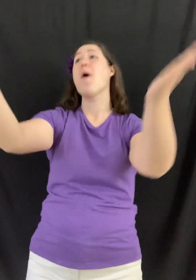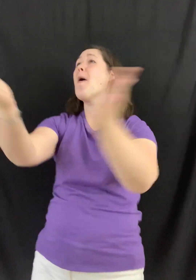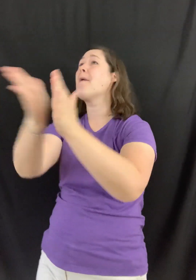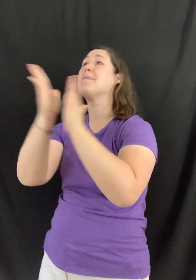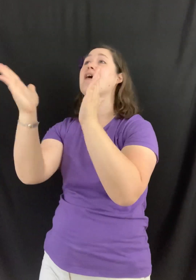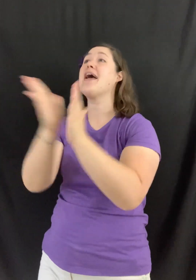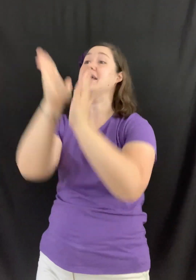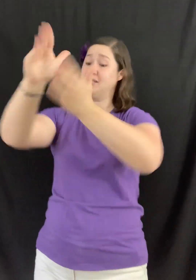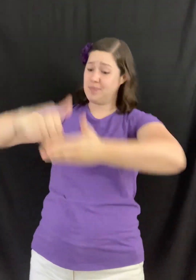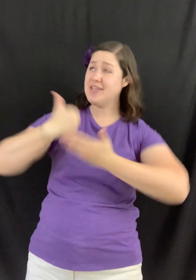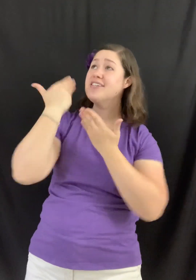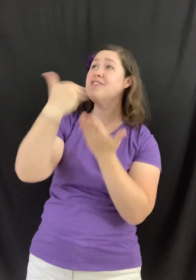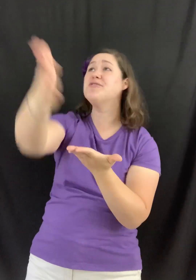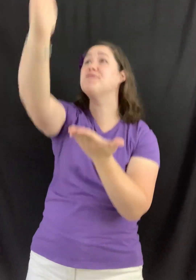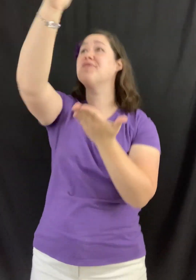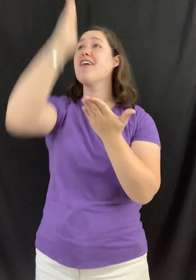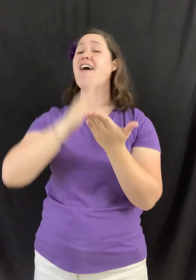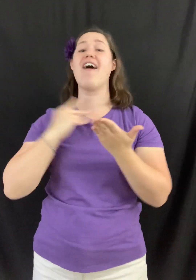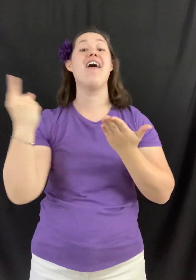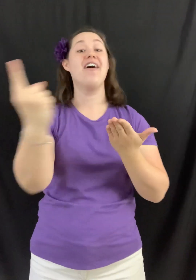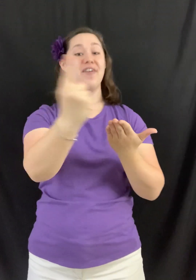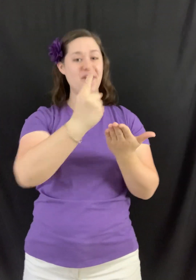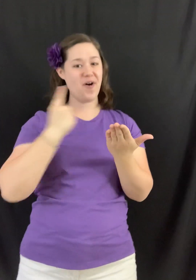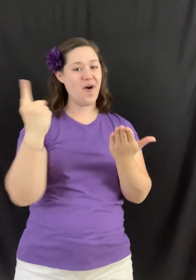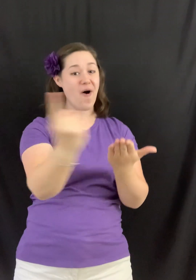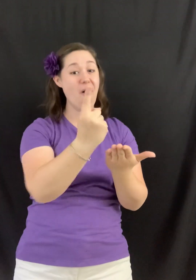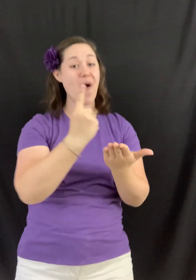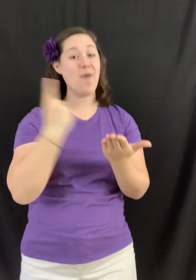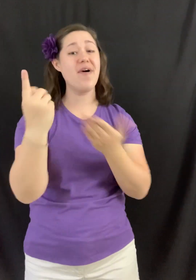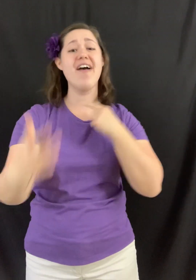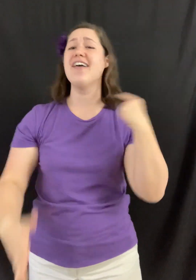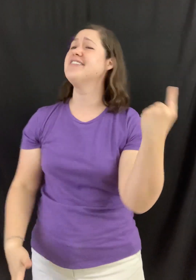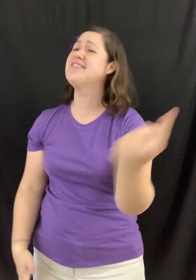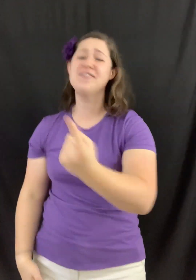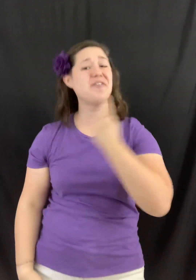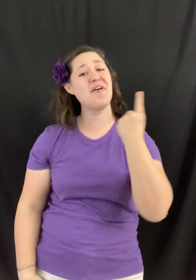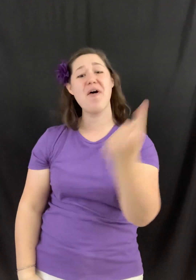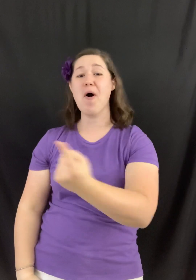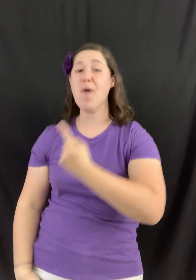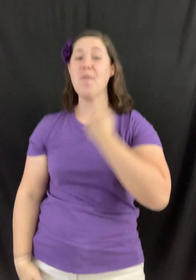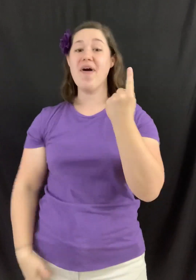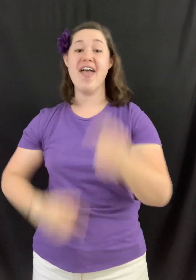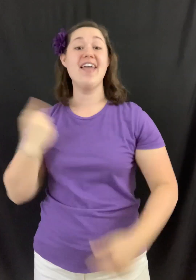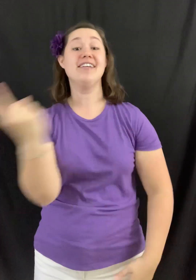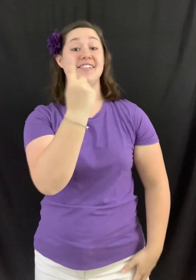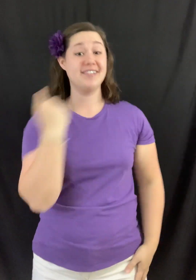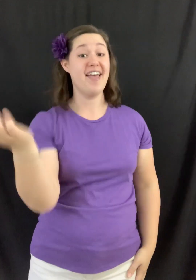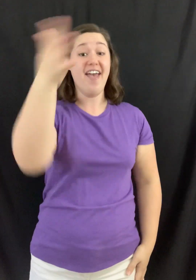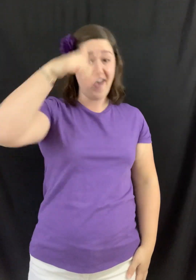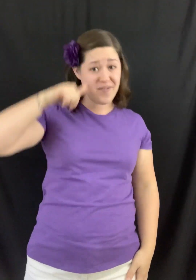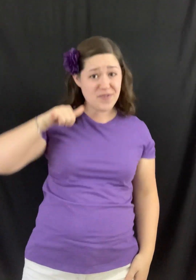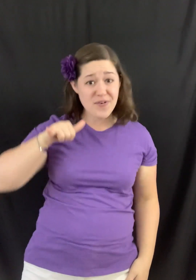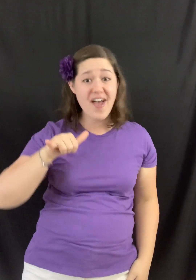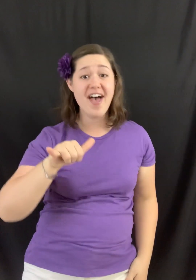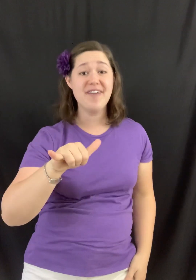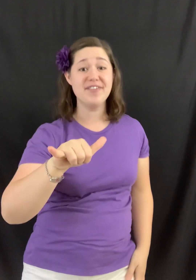forever